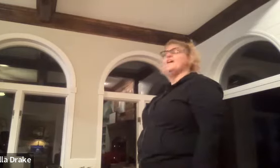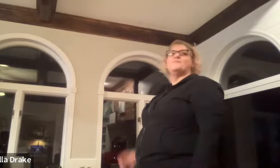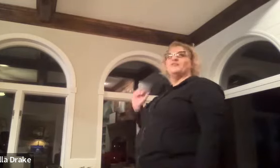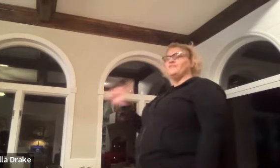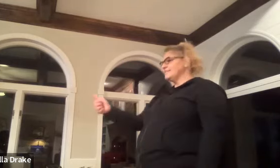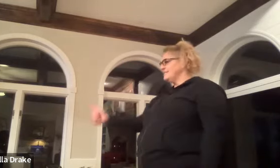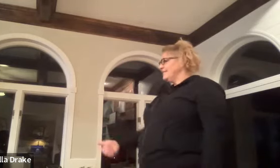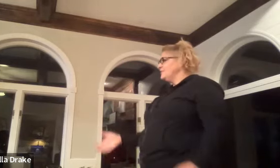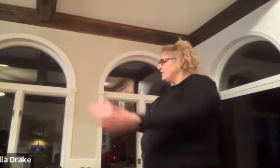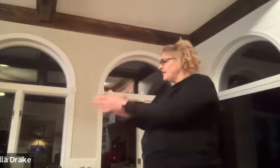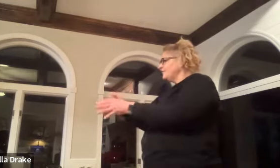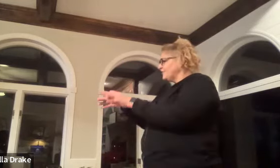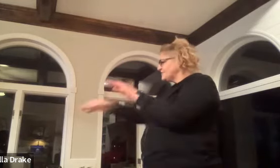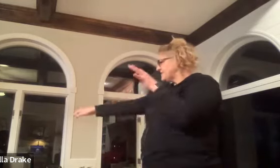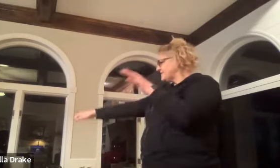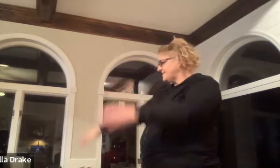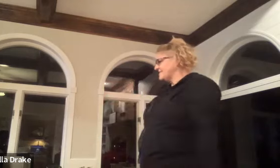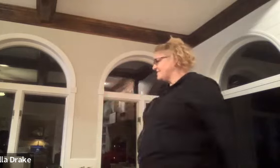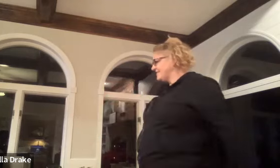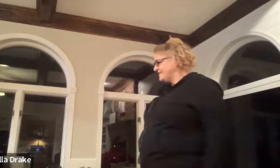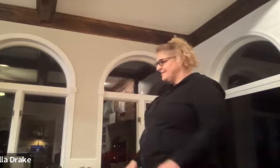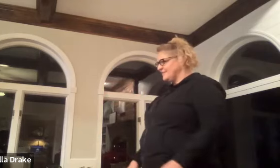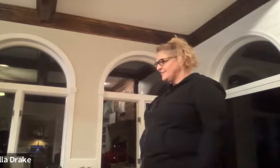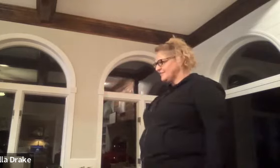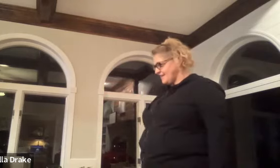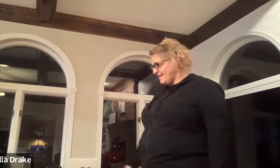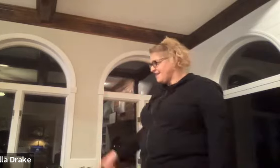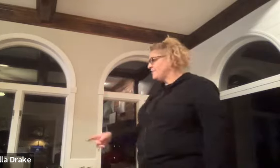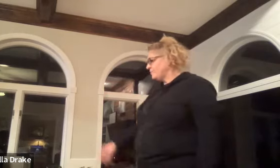perfect you got your first sentence sentence